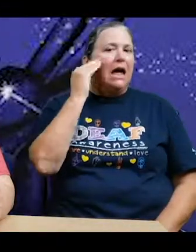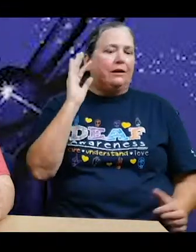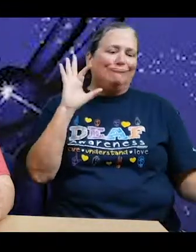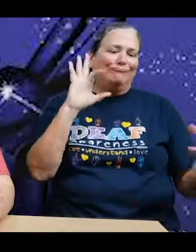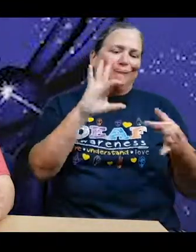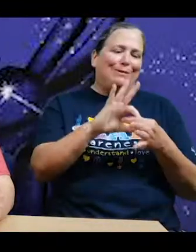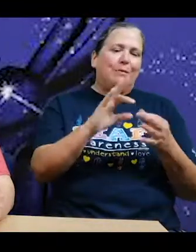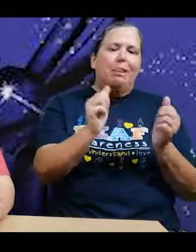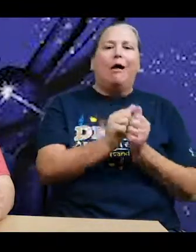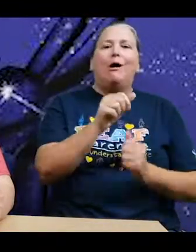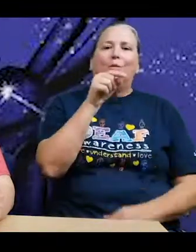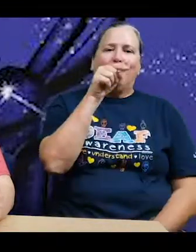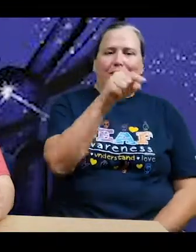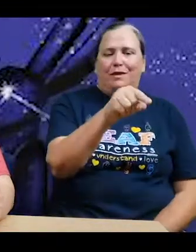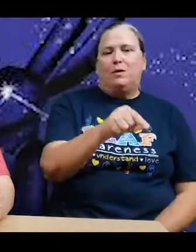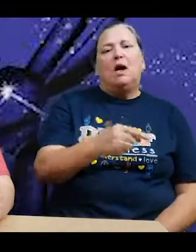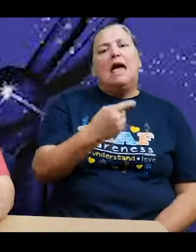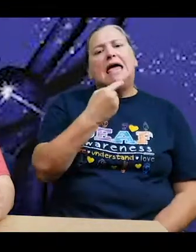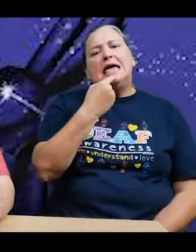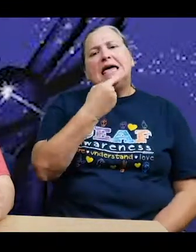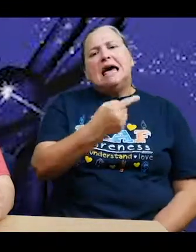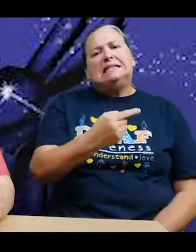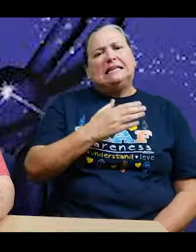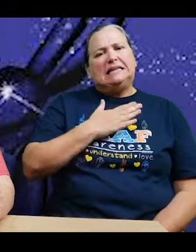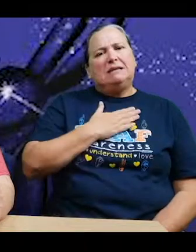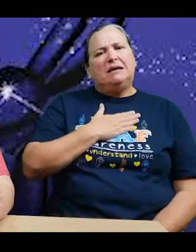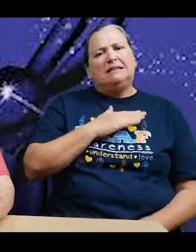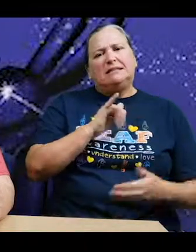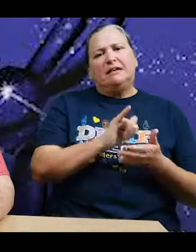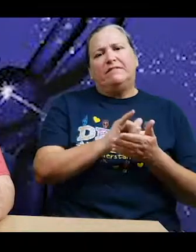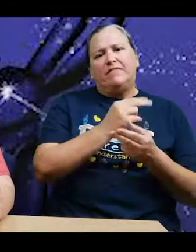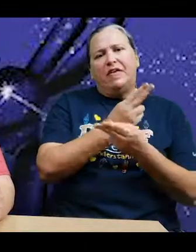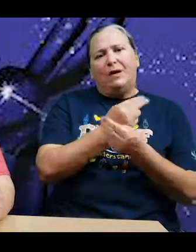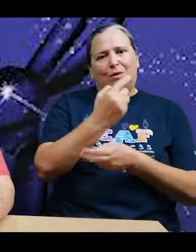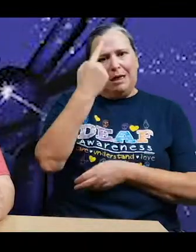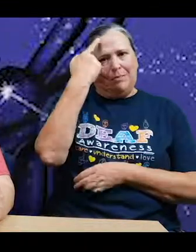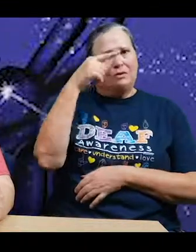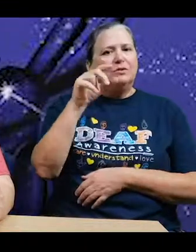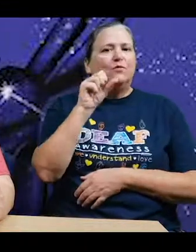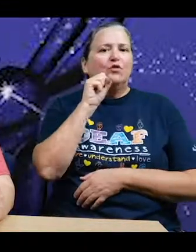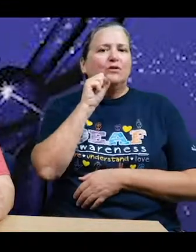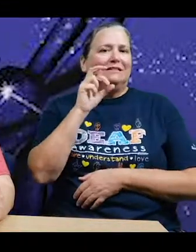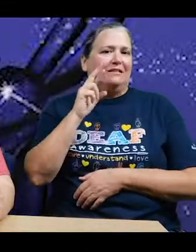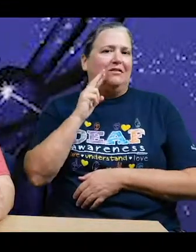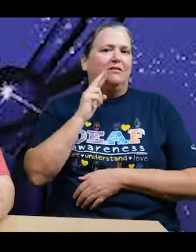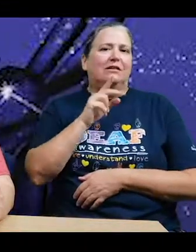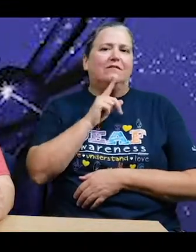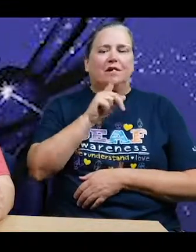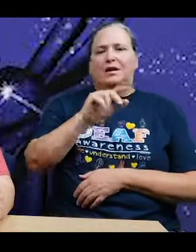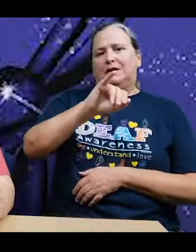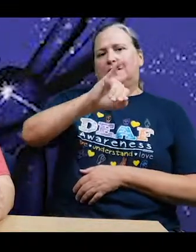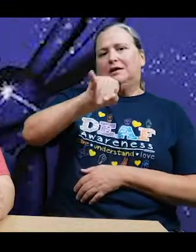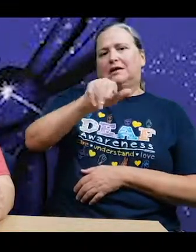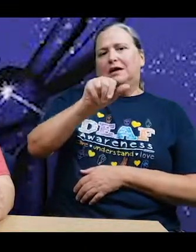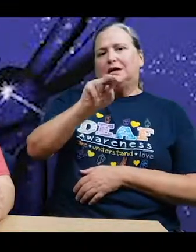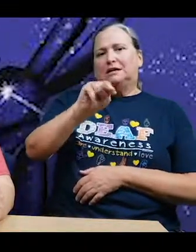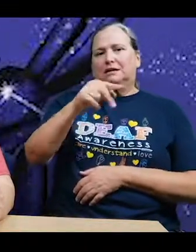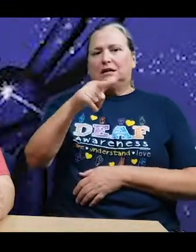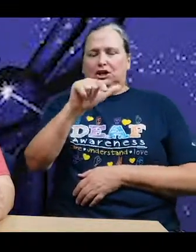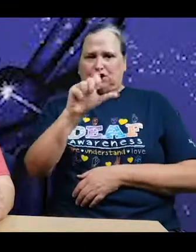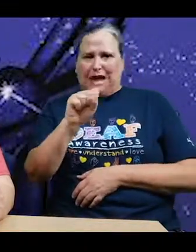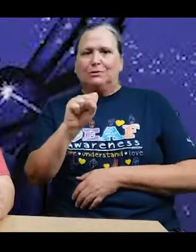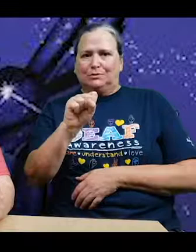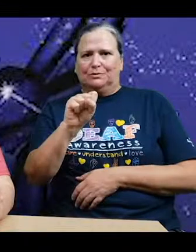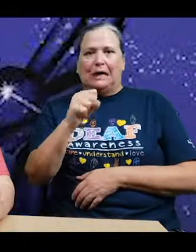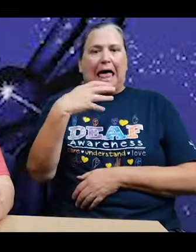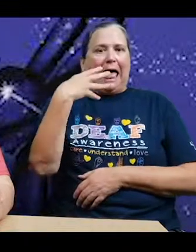you. I said to myself, that rabbit's for Sarah Ruth for sure. Jangles, murmured Sarah Ruth. Outside the